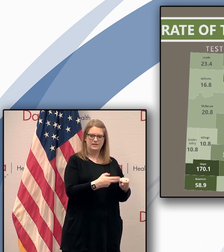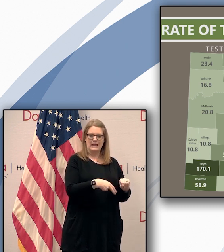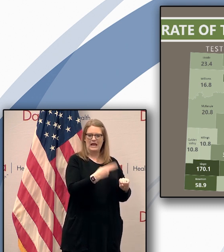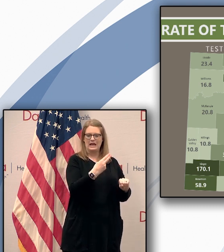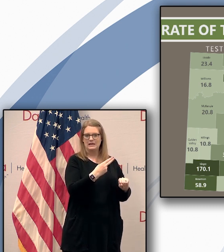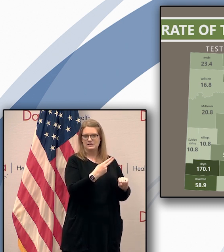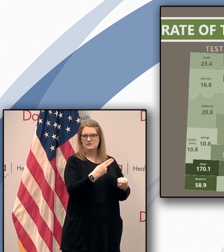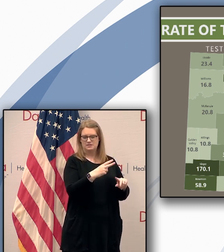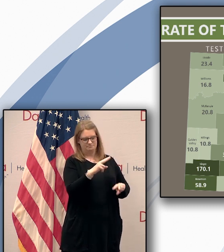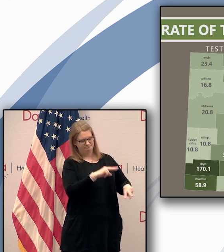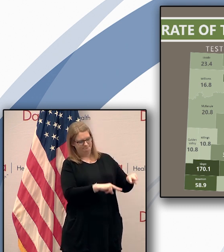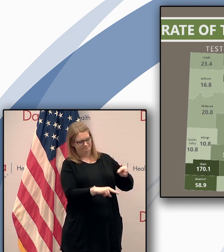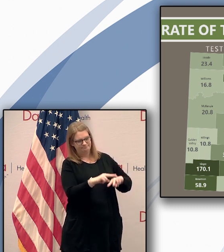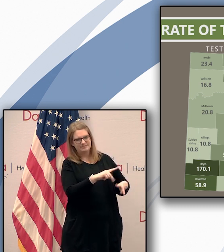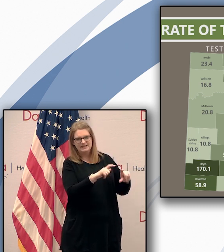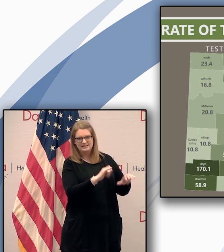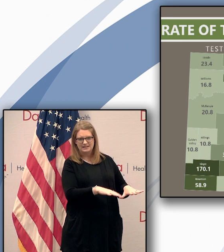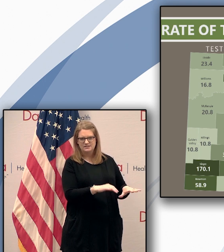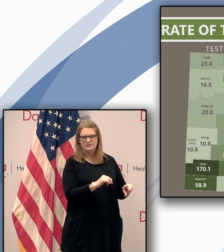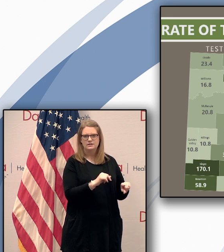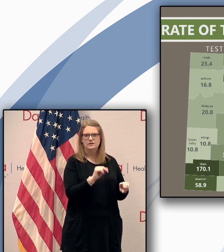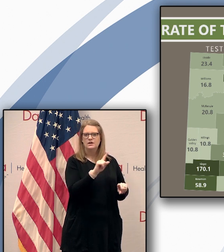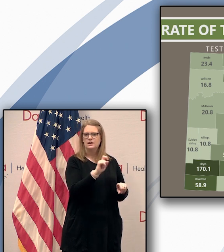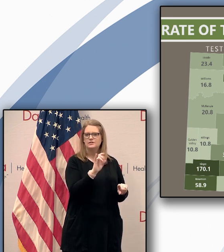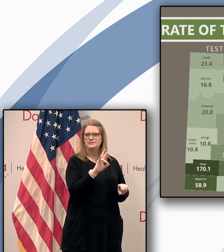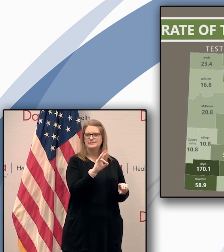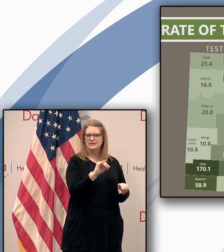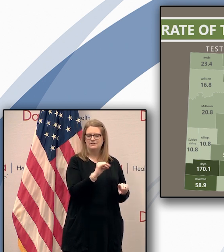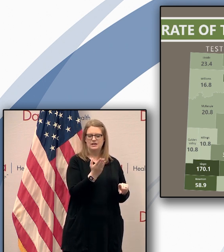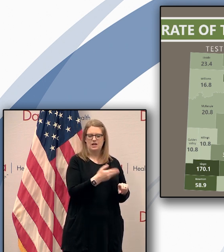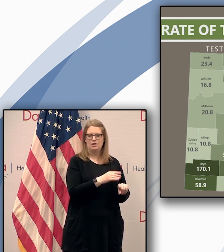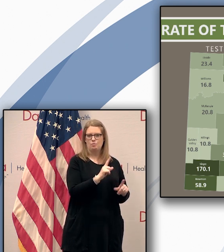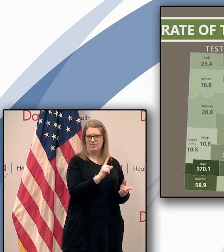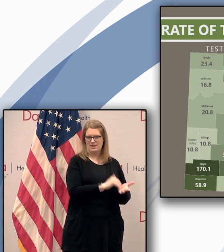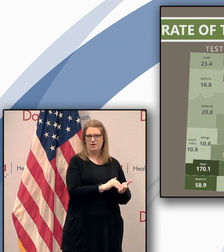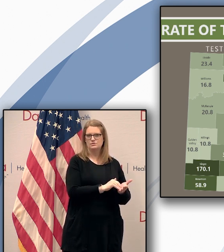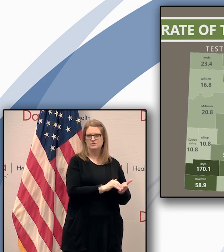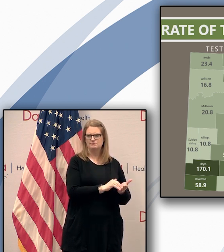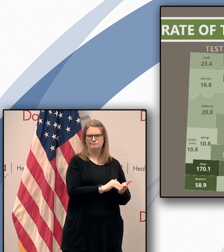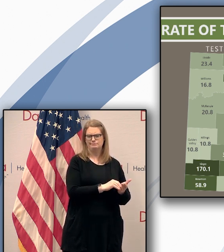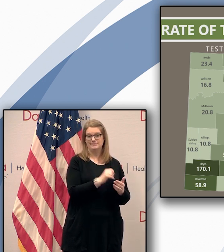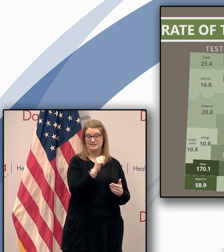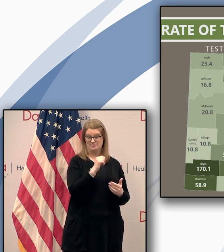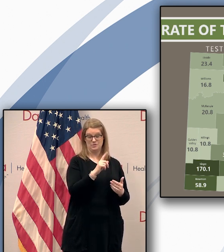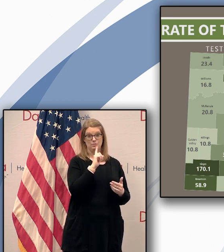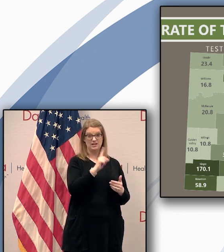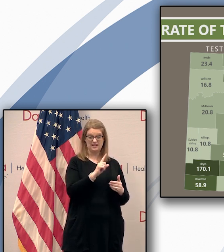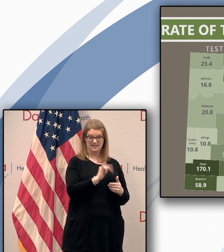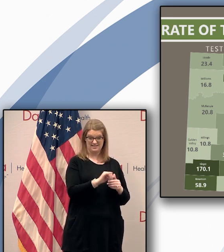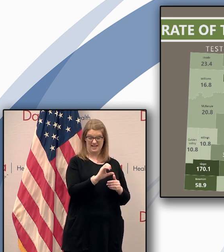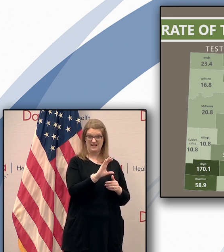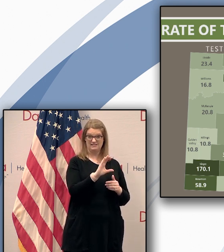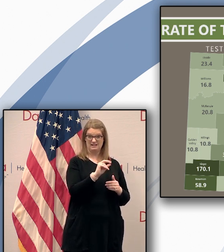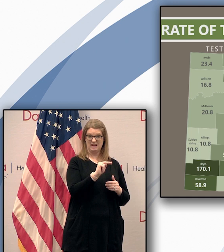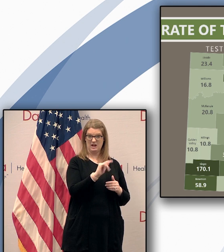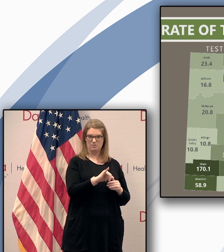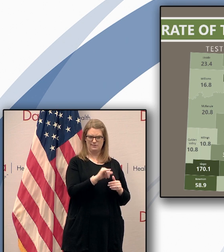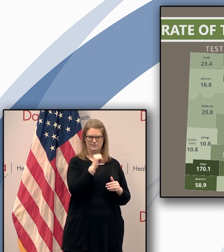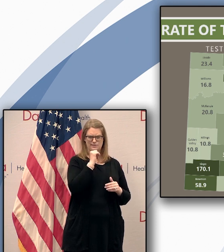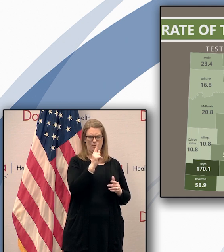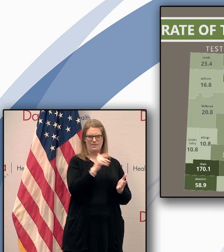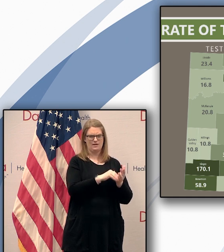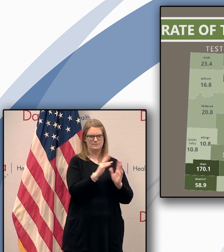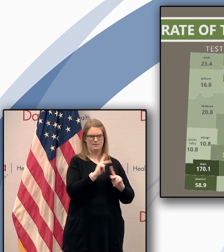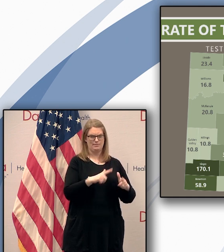we're uh a a 170 plus out of a thousand there's not even a thousand people that live in slope